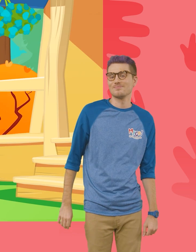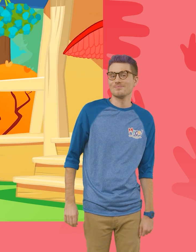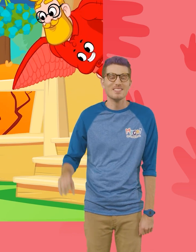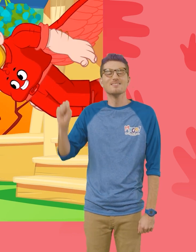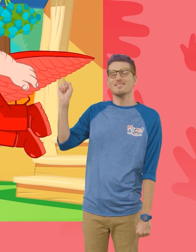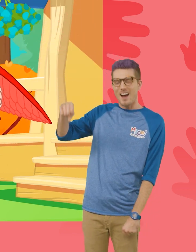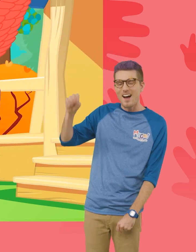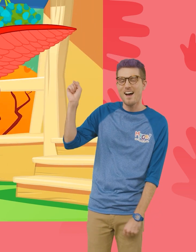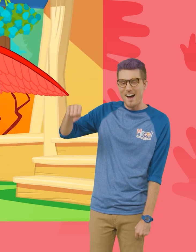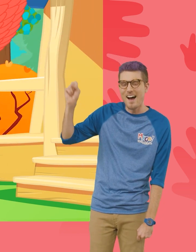Yeah!